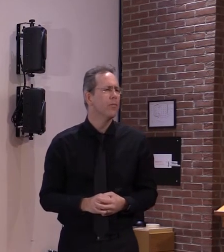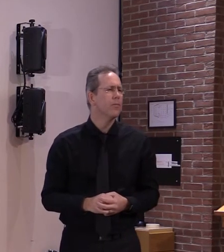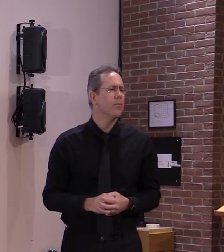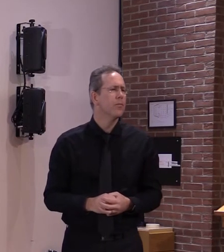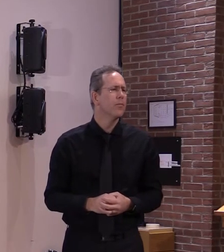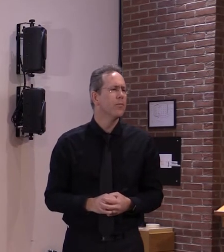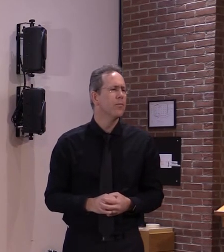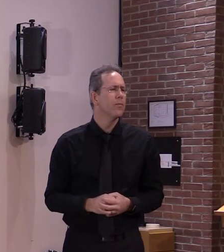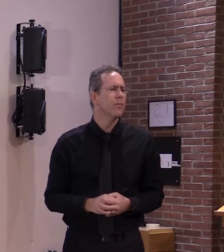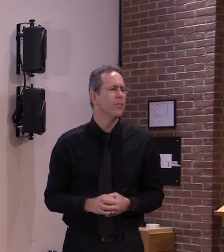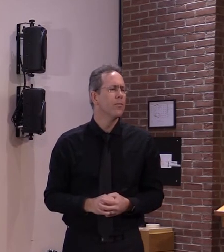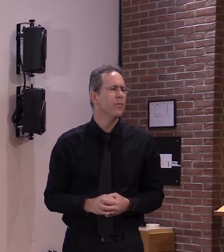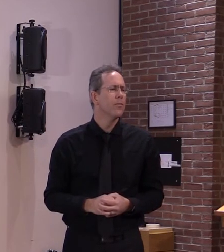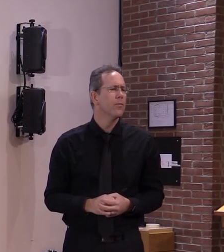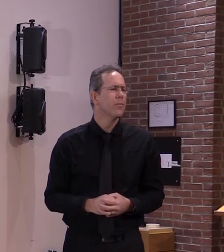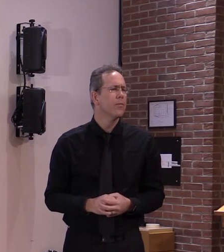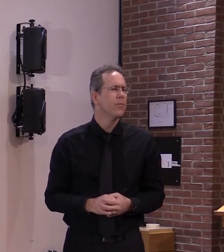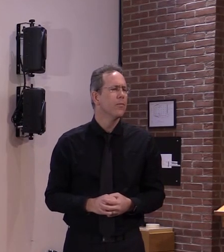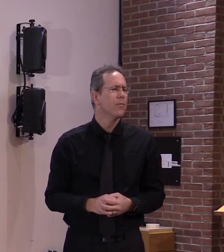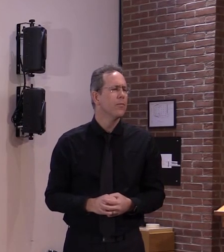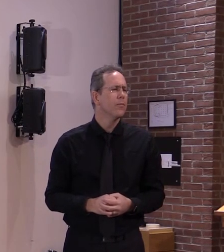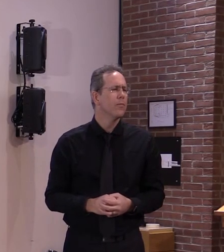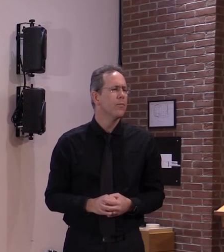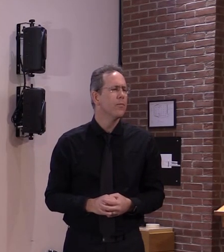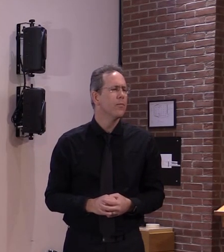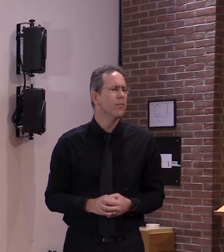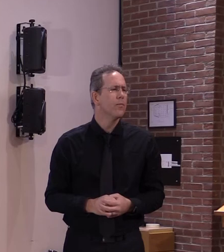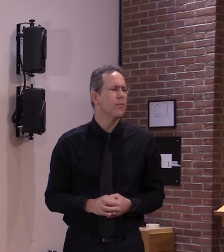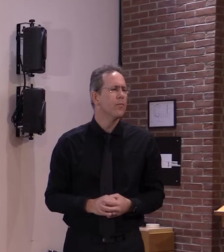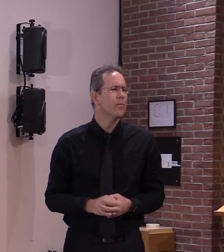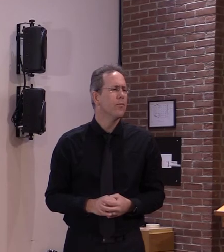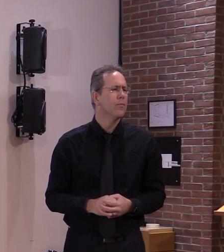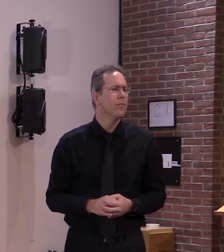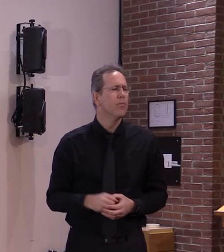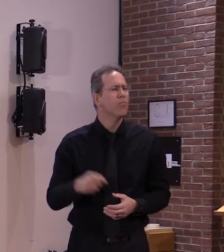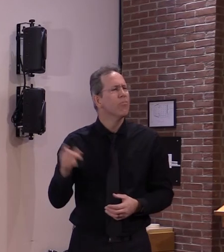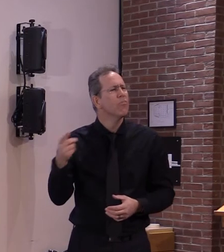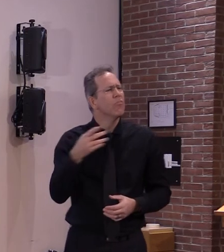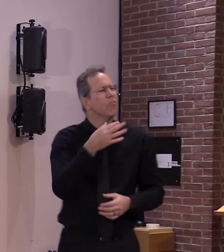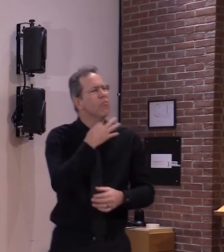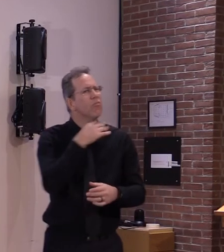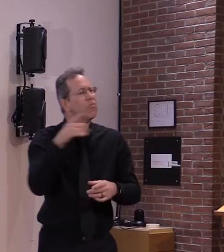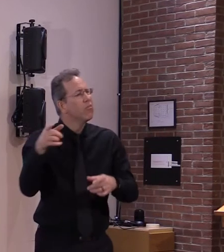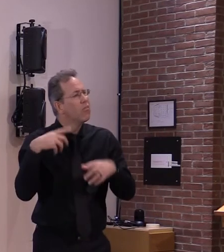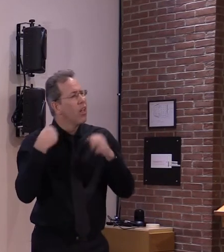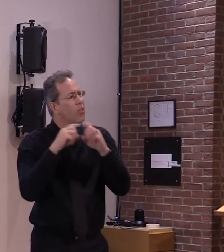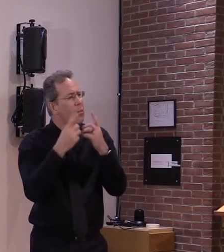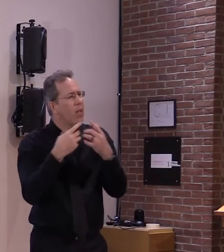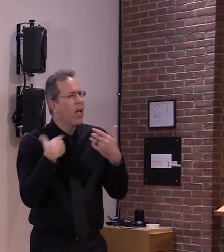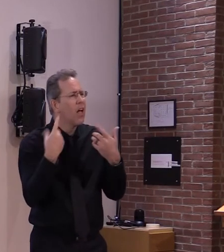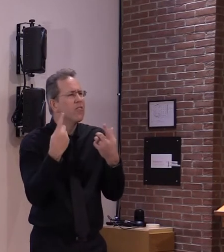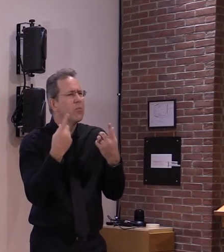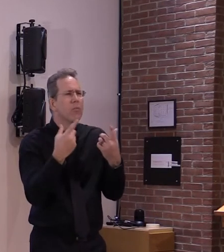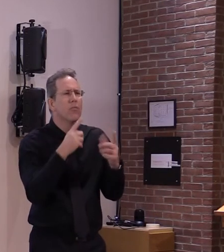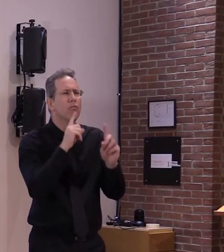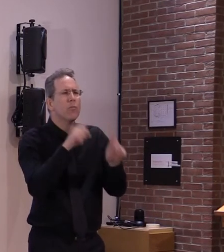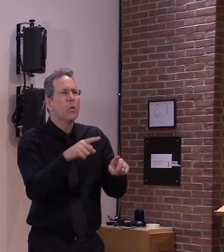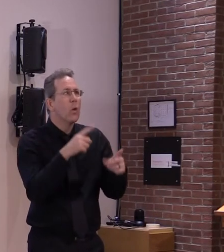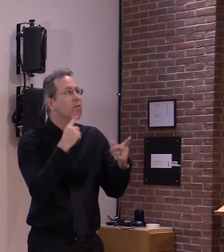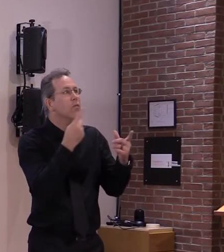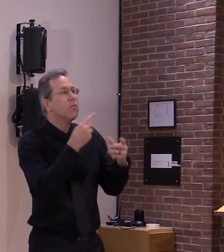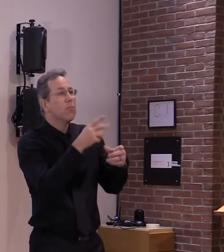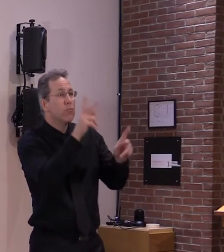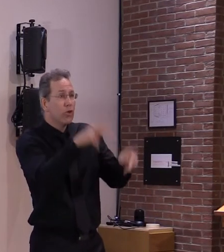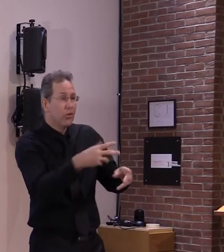reactions and but as was the case with a couple of allergic reactions in great britain yeah so if